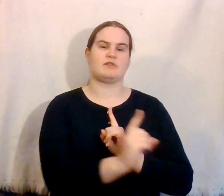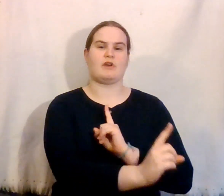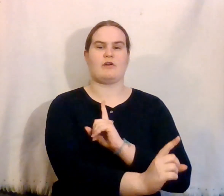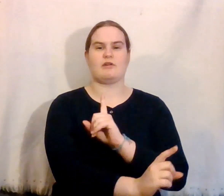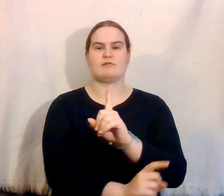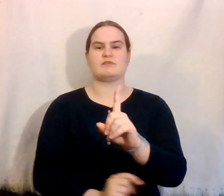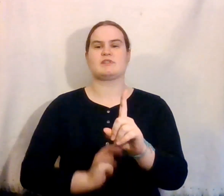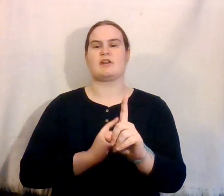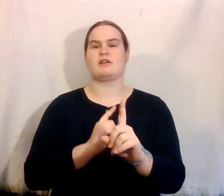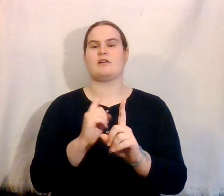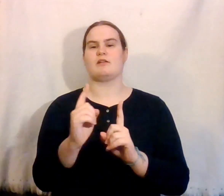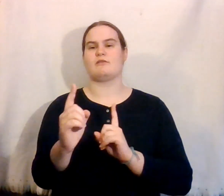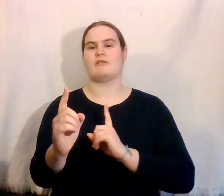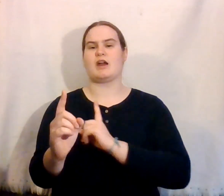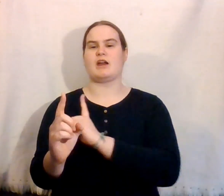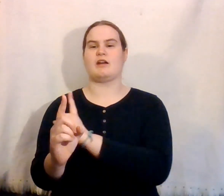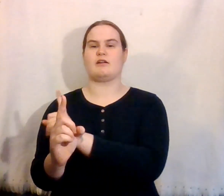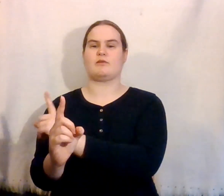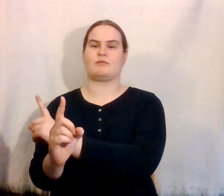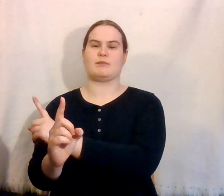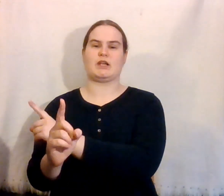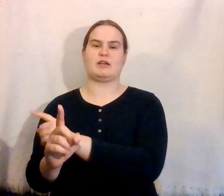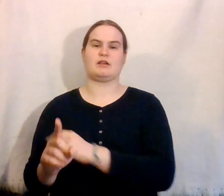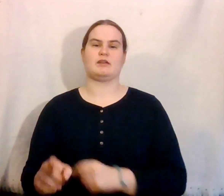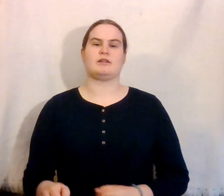those around me